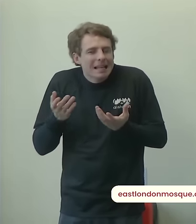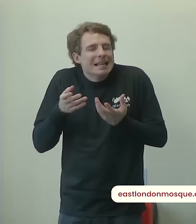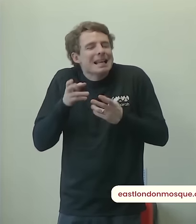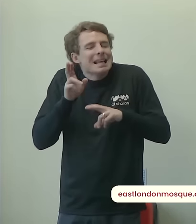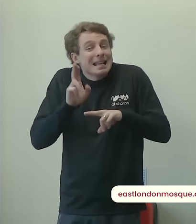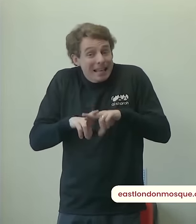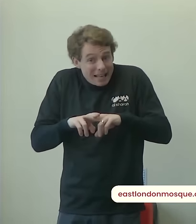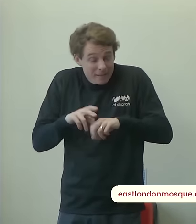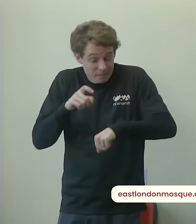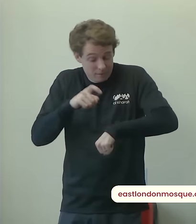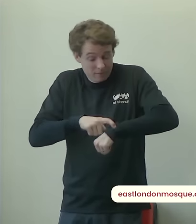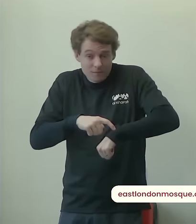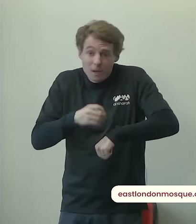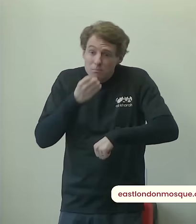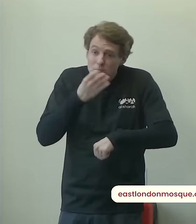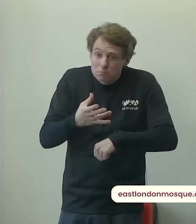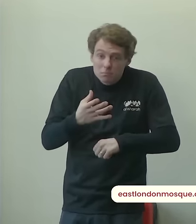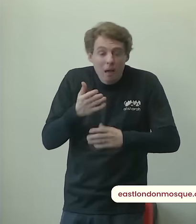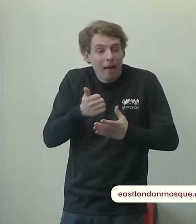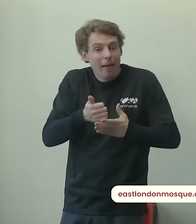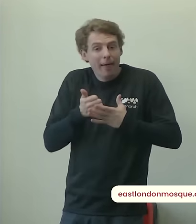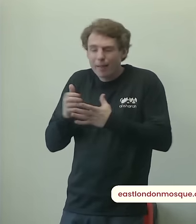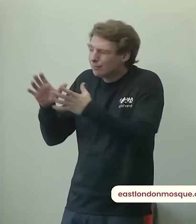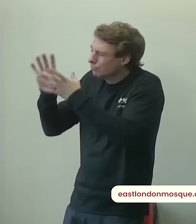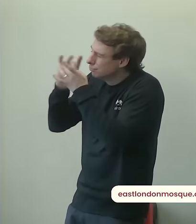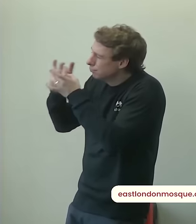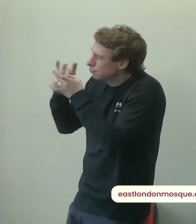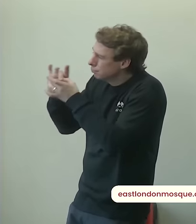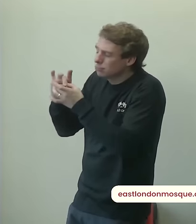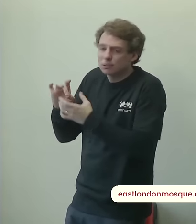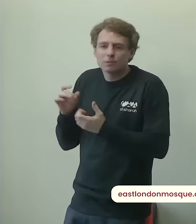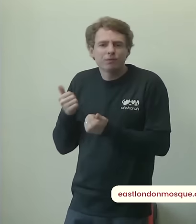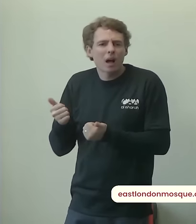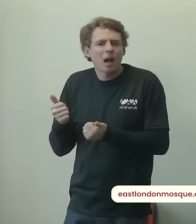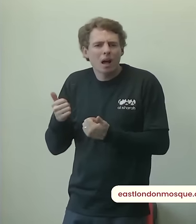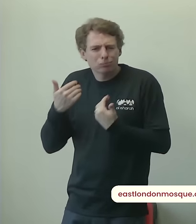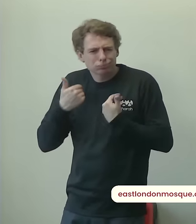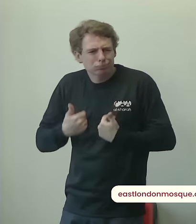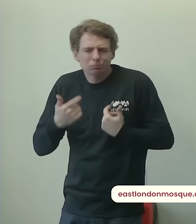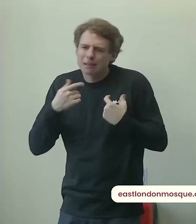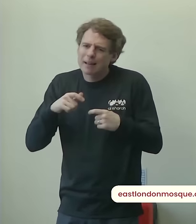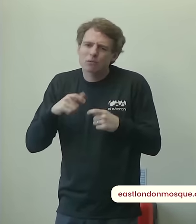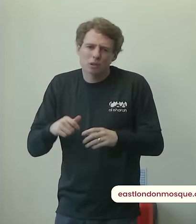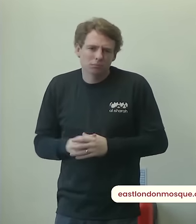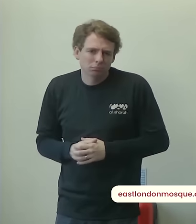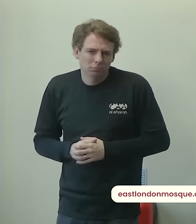to allah alhamdulillah you'll be rolling and if you are distanced from allah what happens